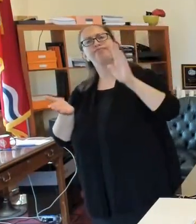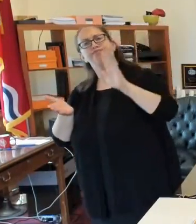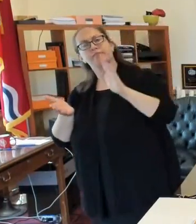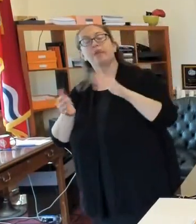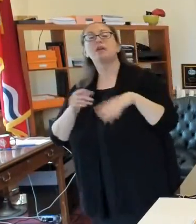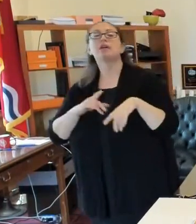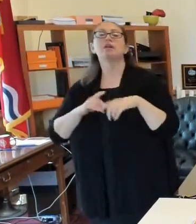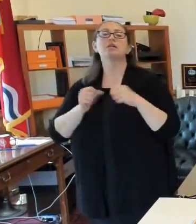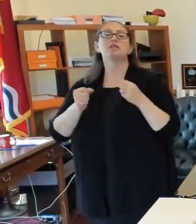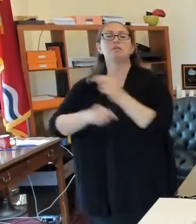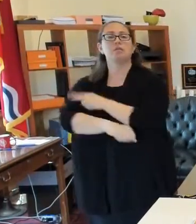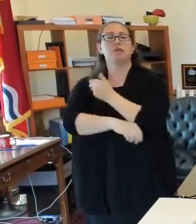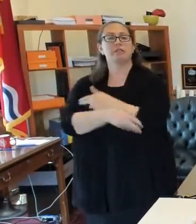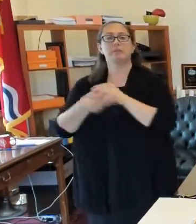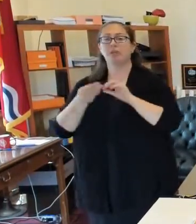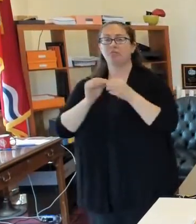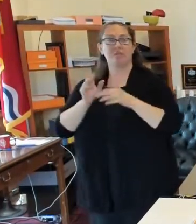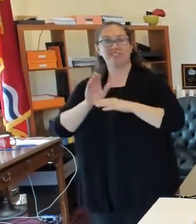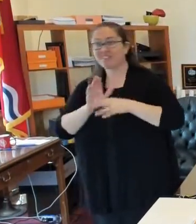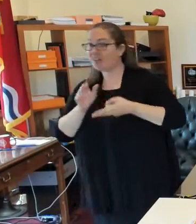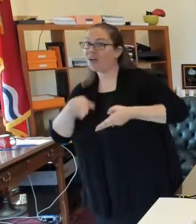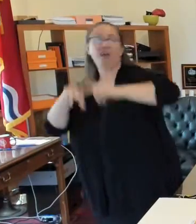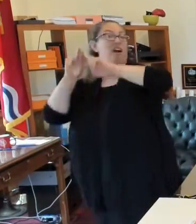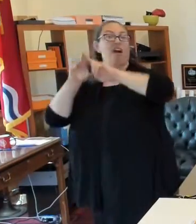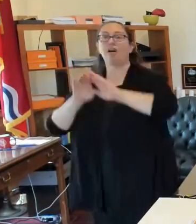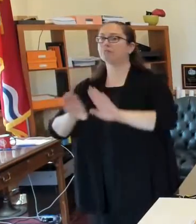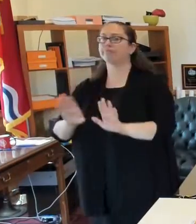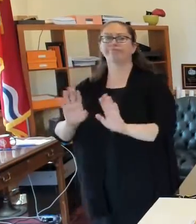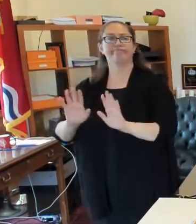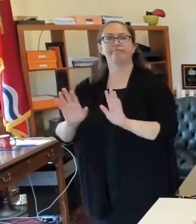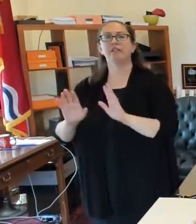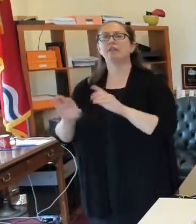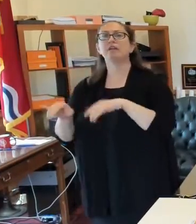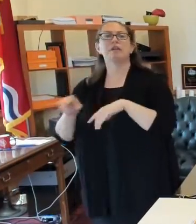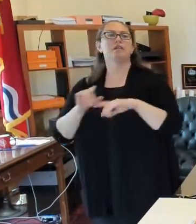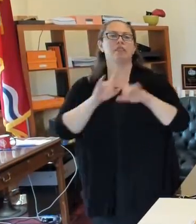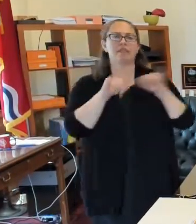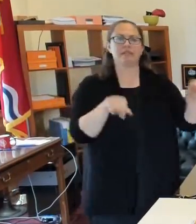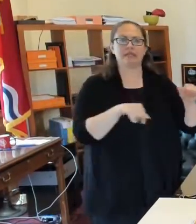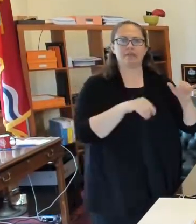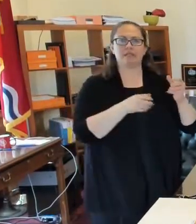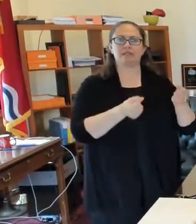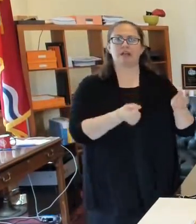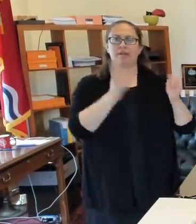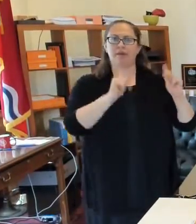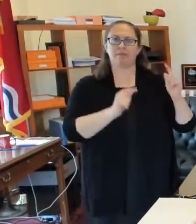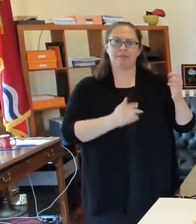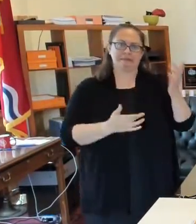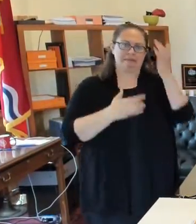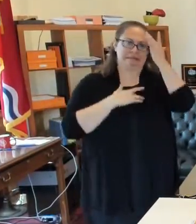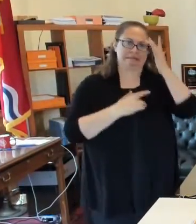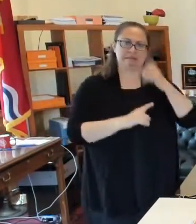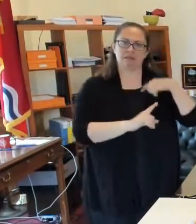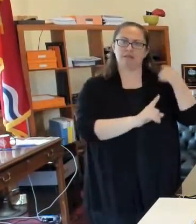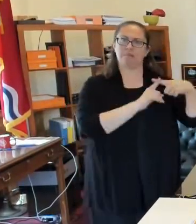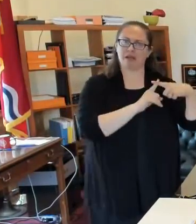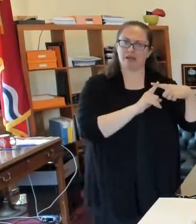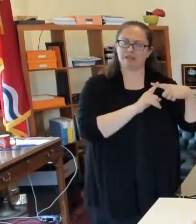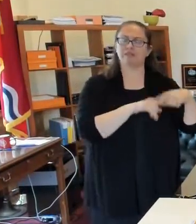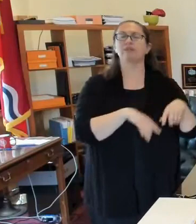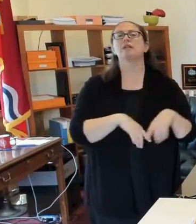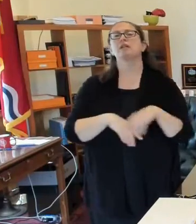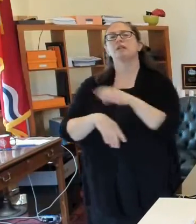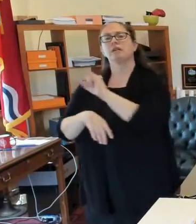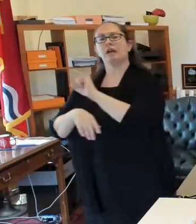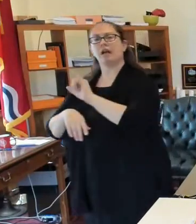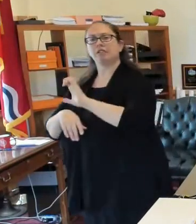hospitalization numbers are not going up like the case counts are. The number of people in ICU yesterday was the same